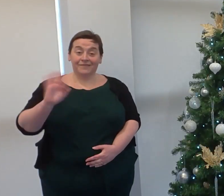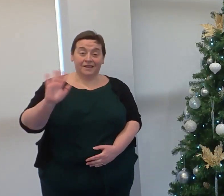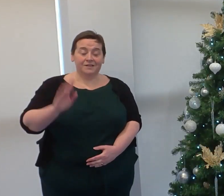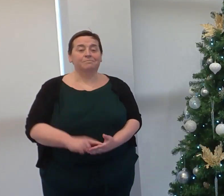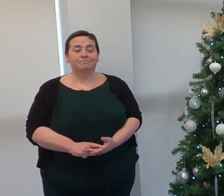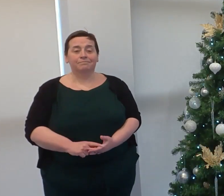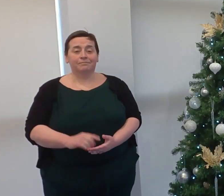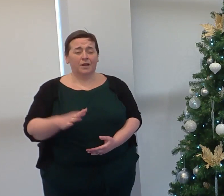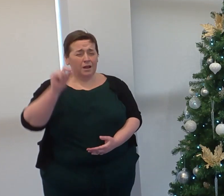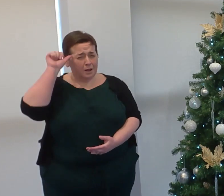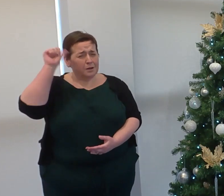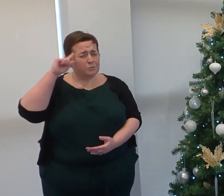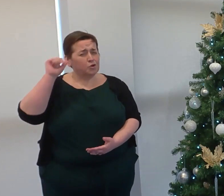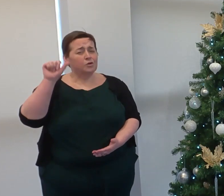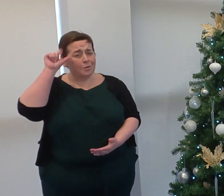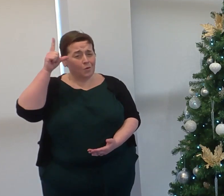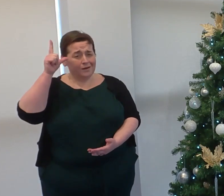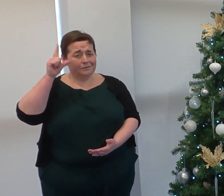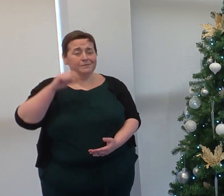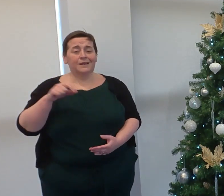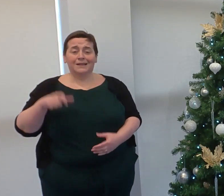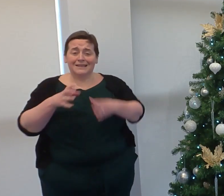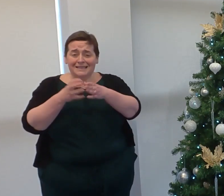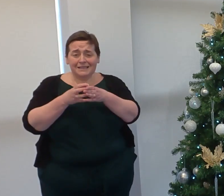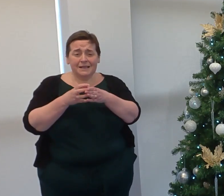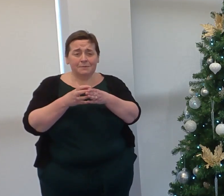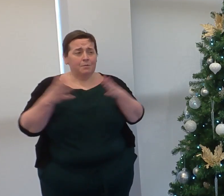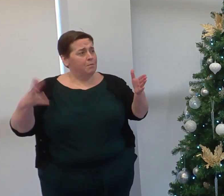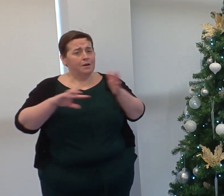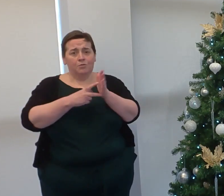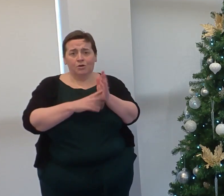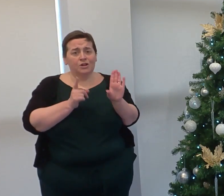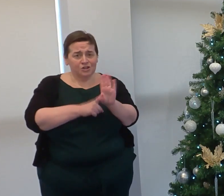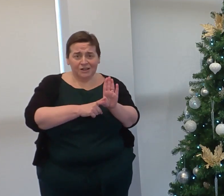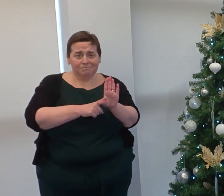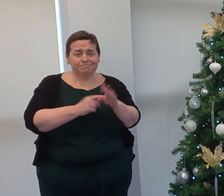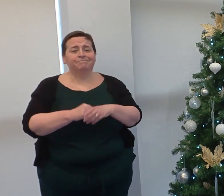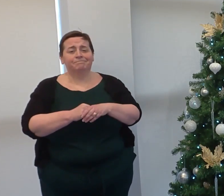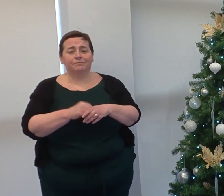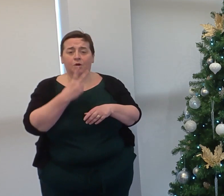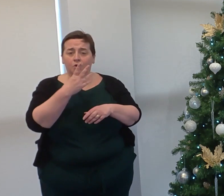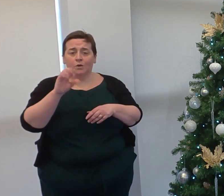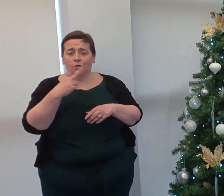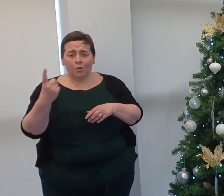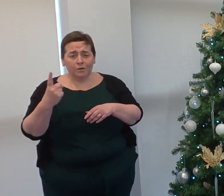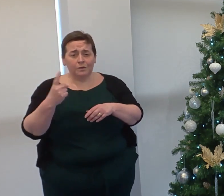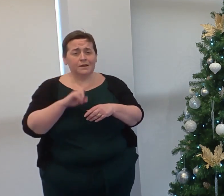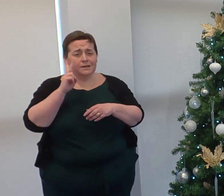As I am sure you'll be aware, the facilities team have had some major projects this year. 2021 has seen some